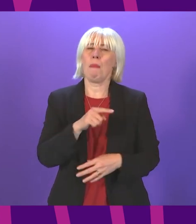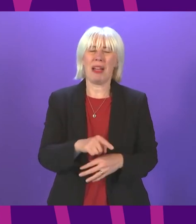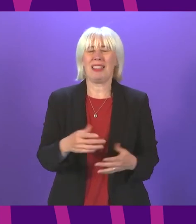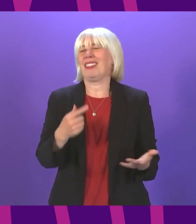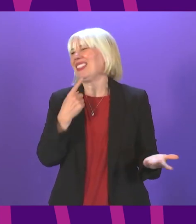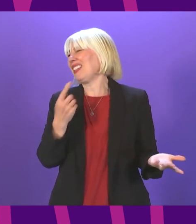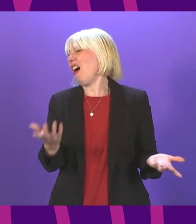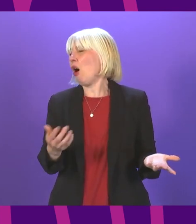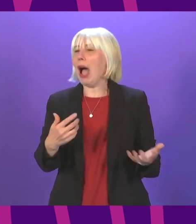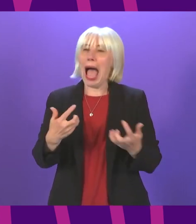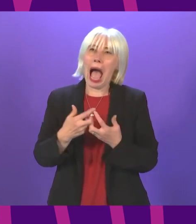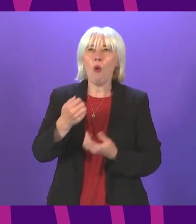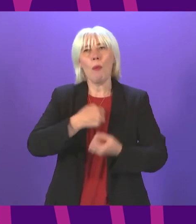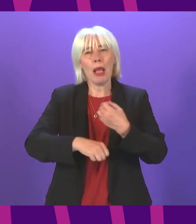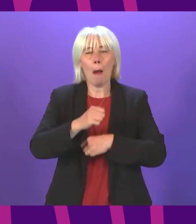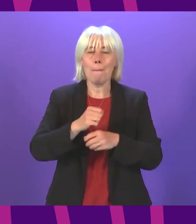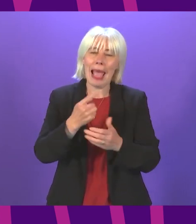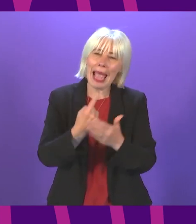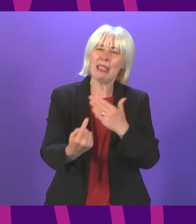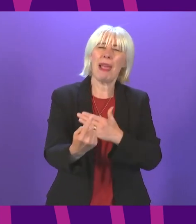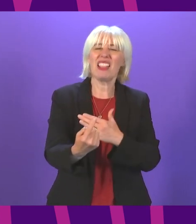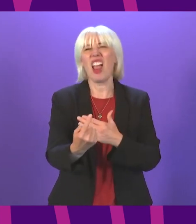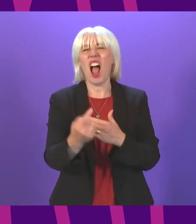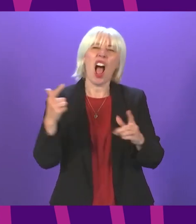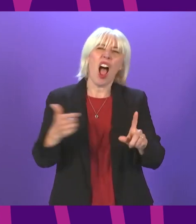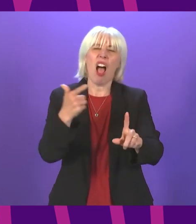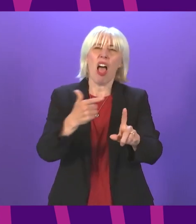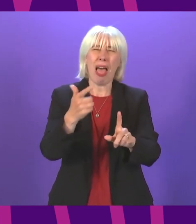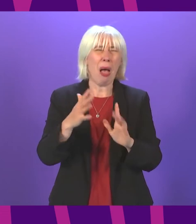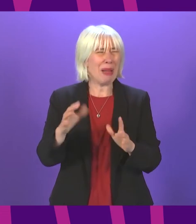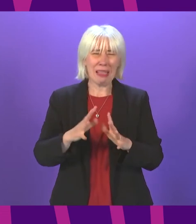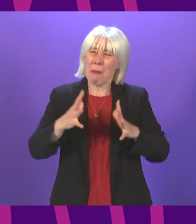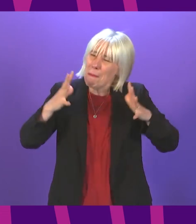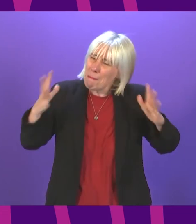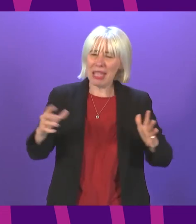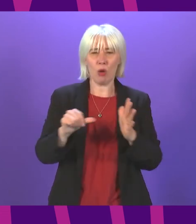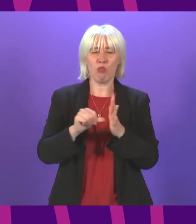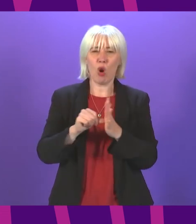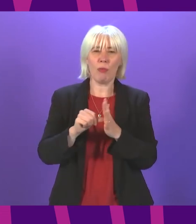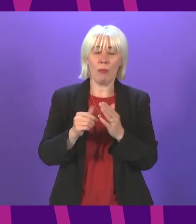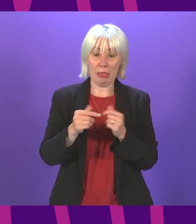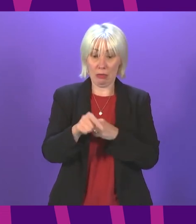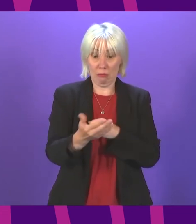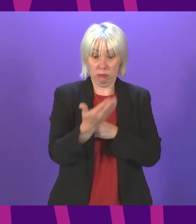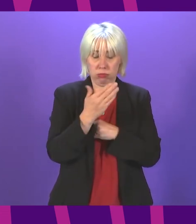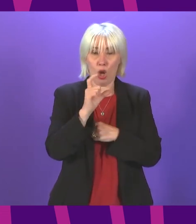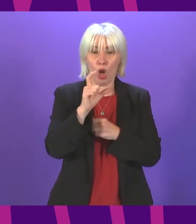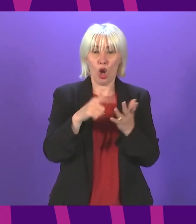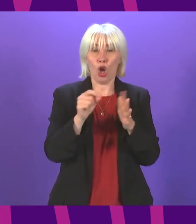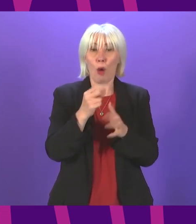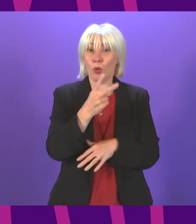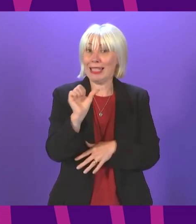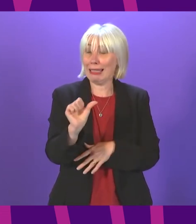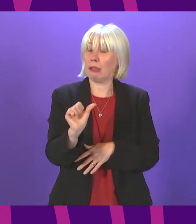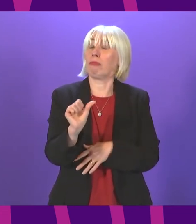about the journey to independence when we still have major problems in the run-up to COP26 I very much